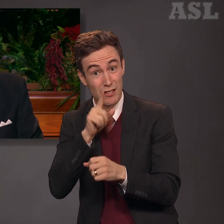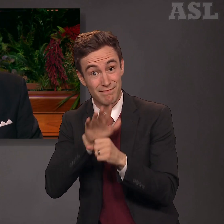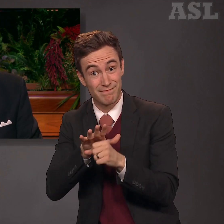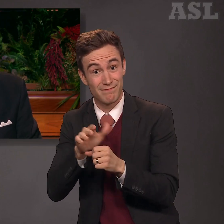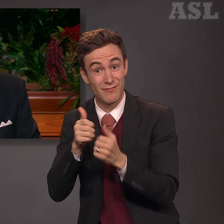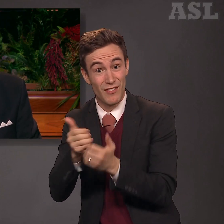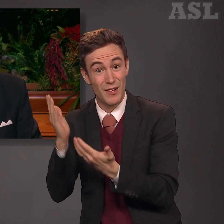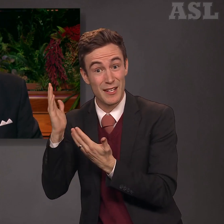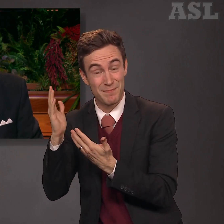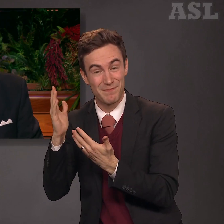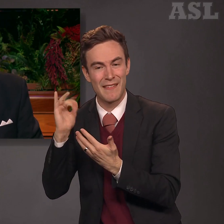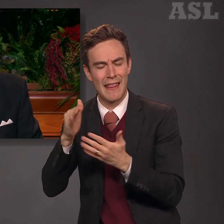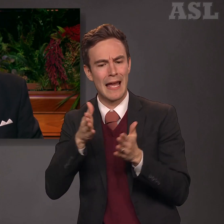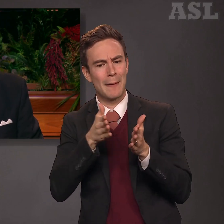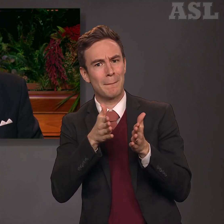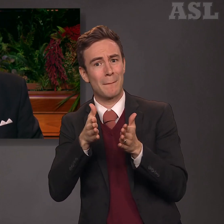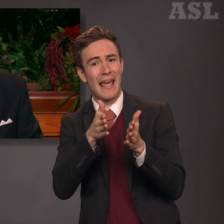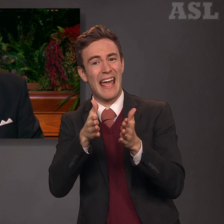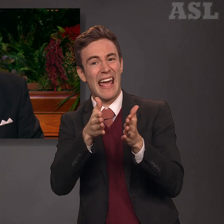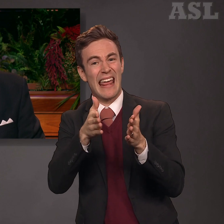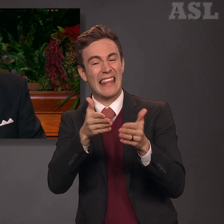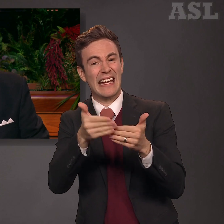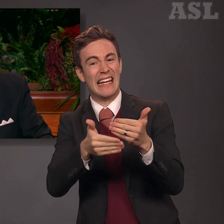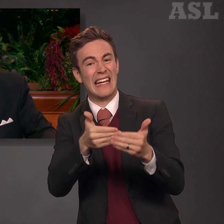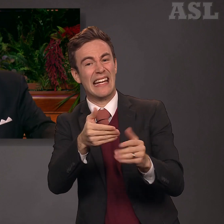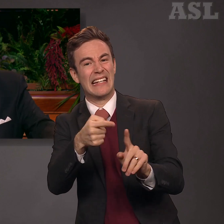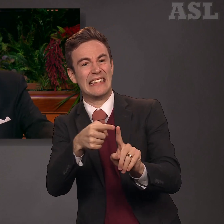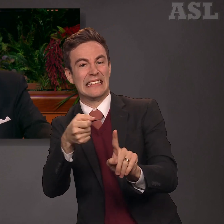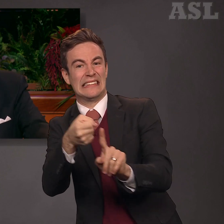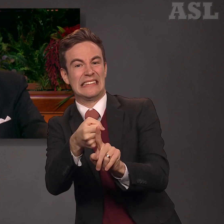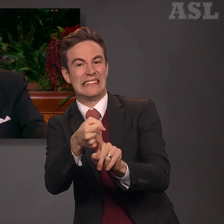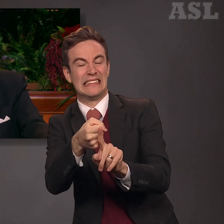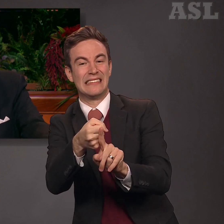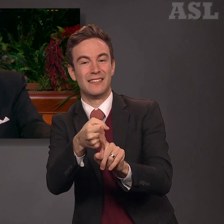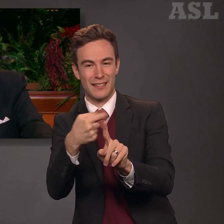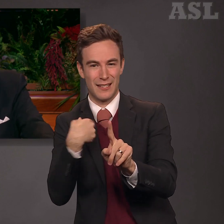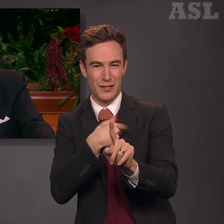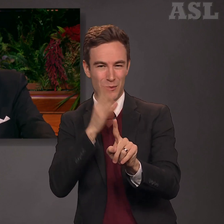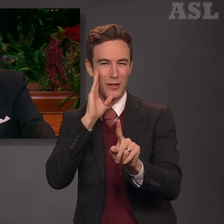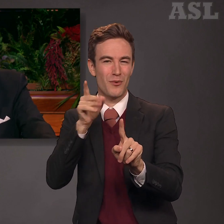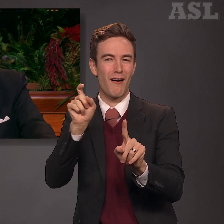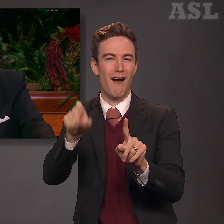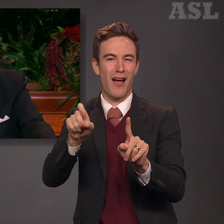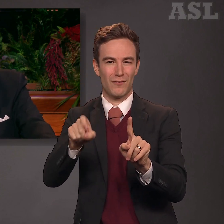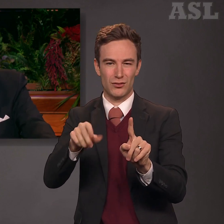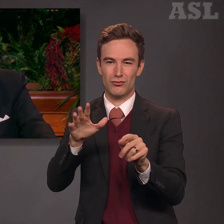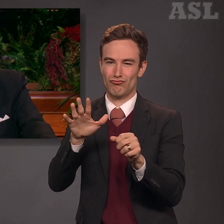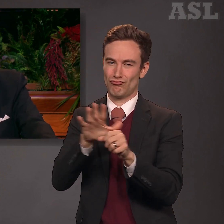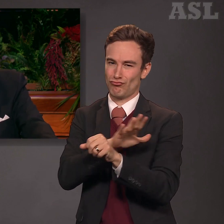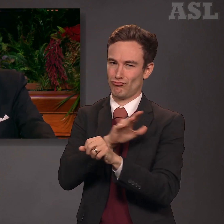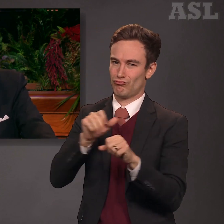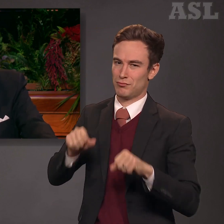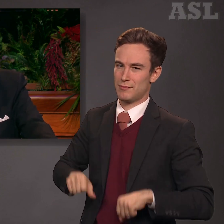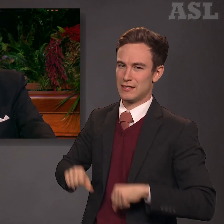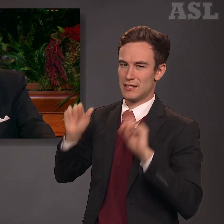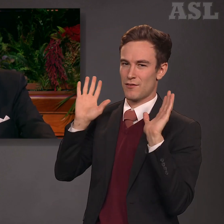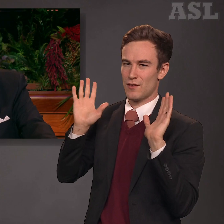way or another, pass by way of a crown of thorns and a stark Roman